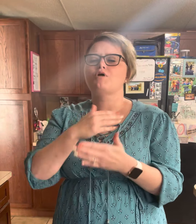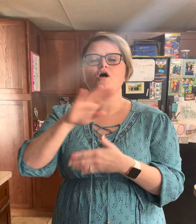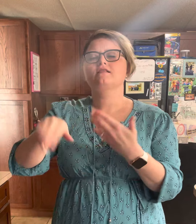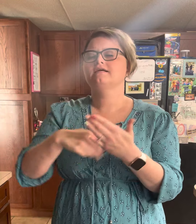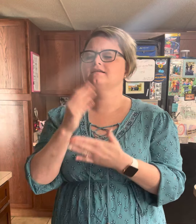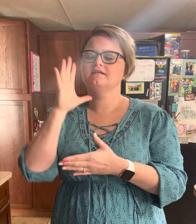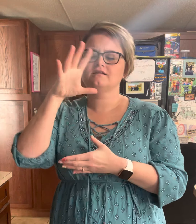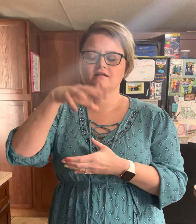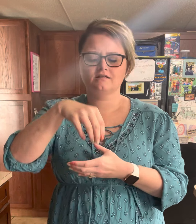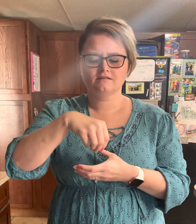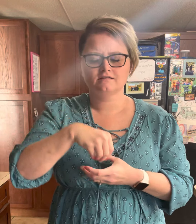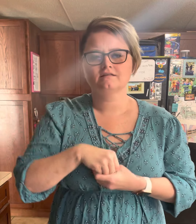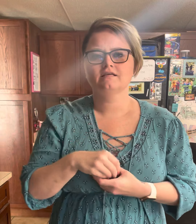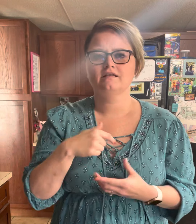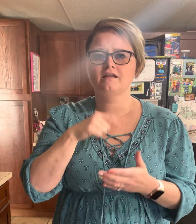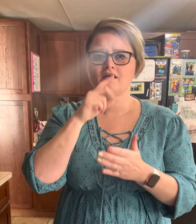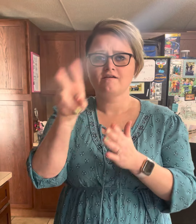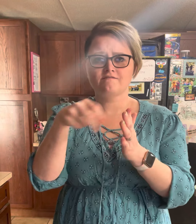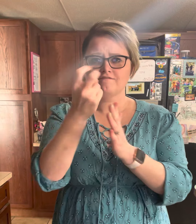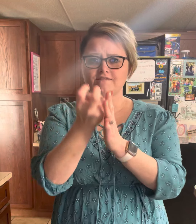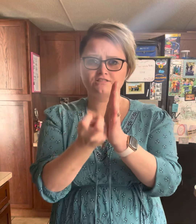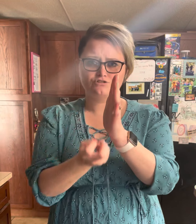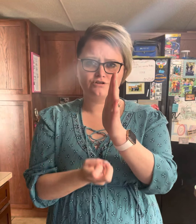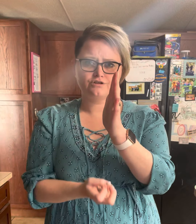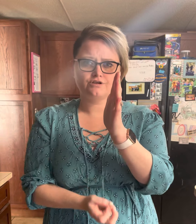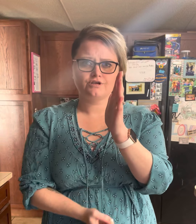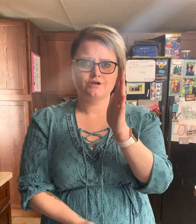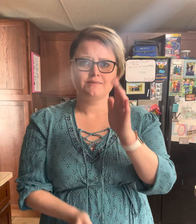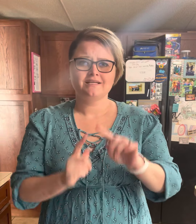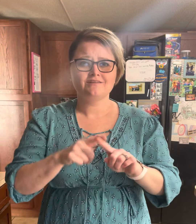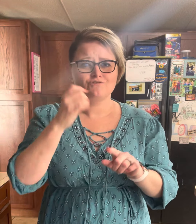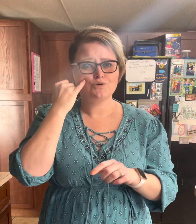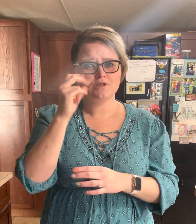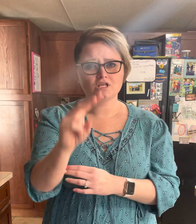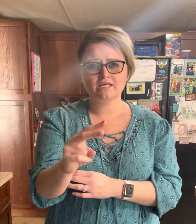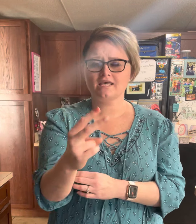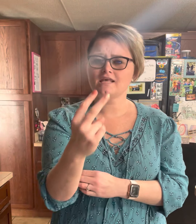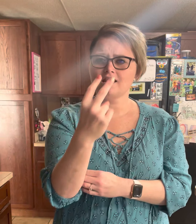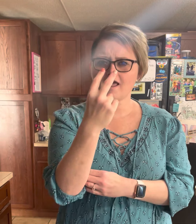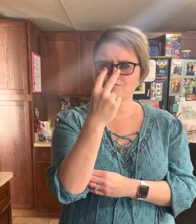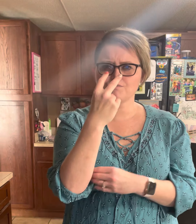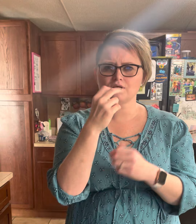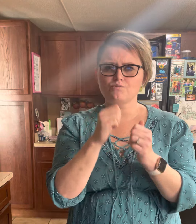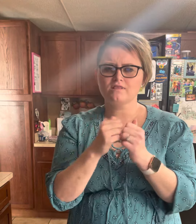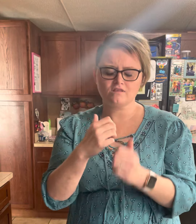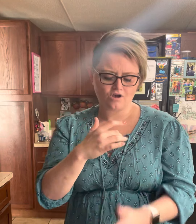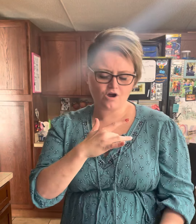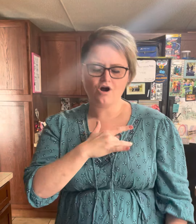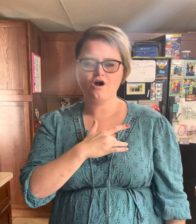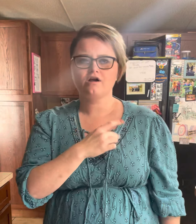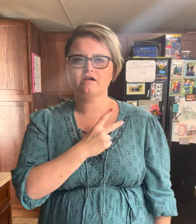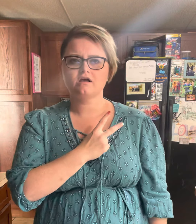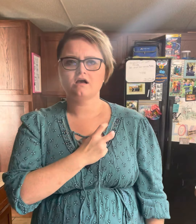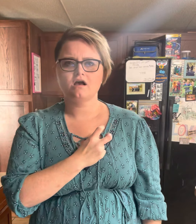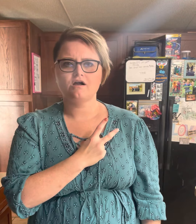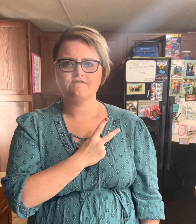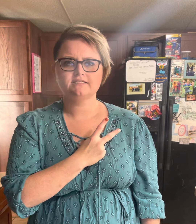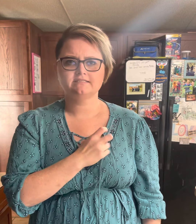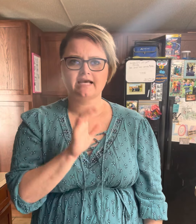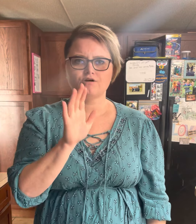all in, I'm calling, no answer But if you're looking at me with the heart of doubt